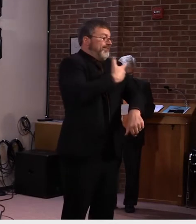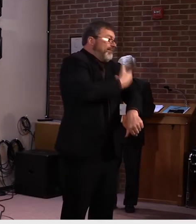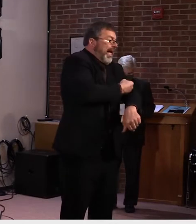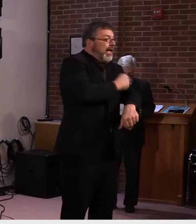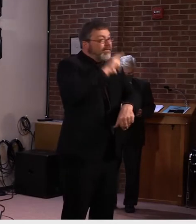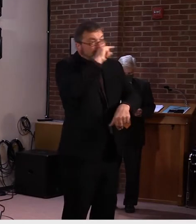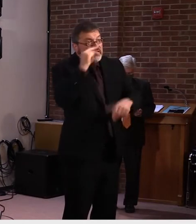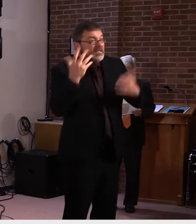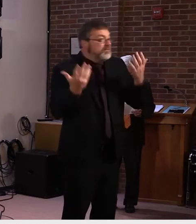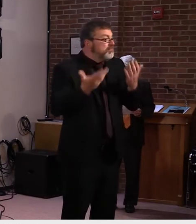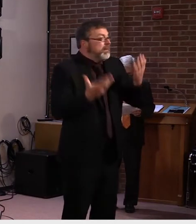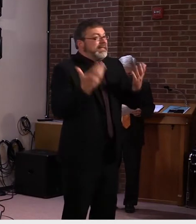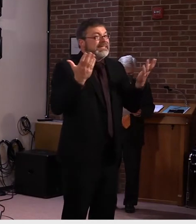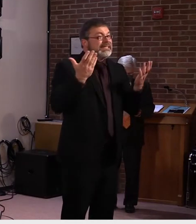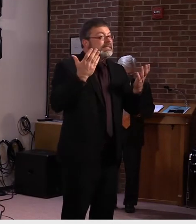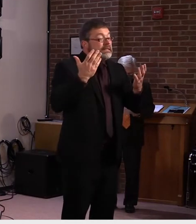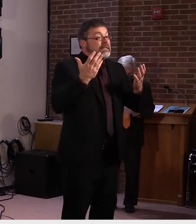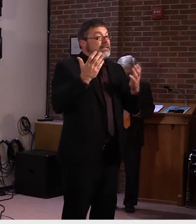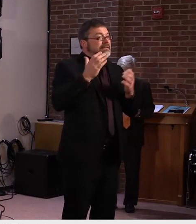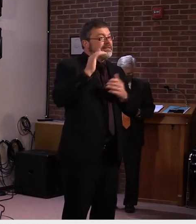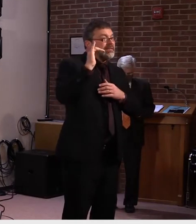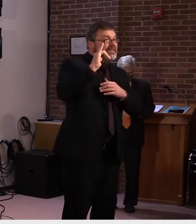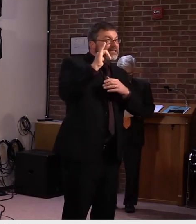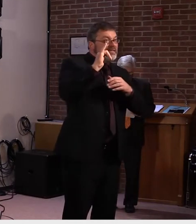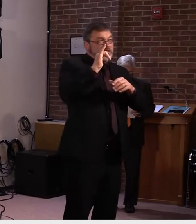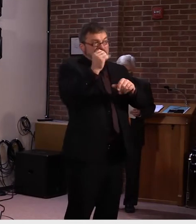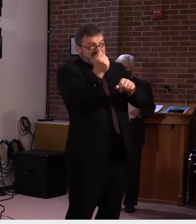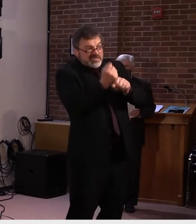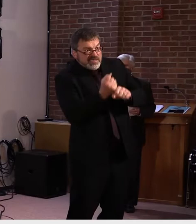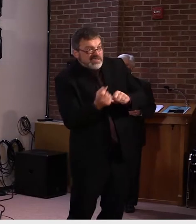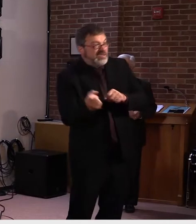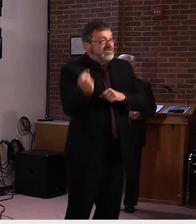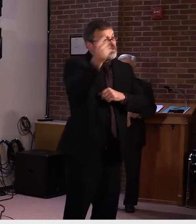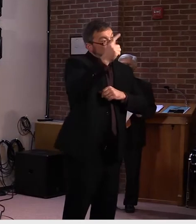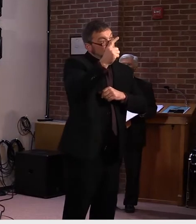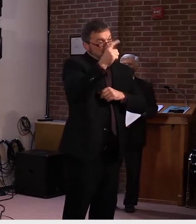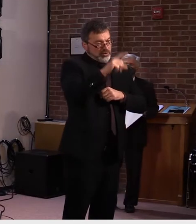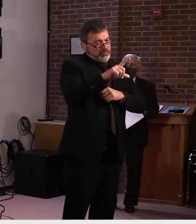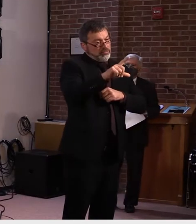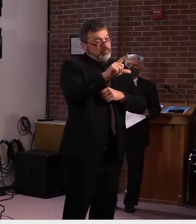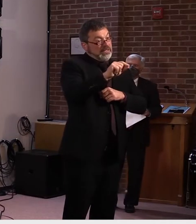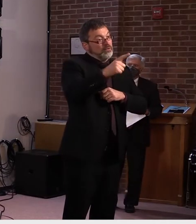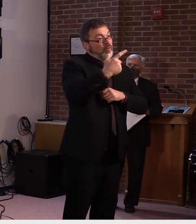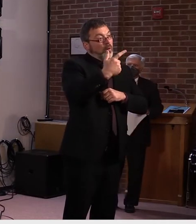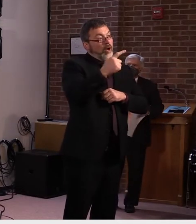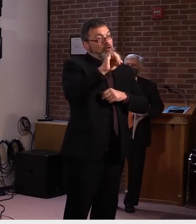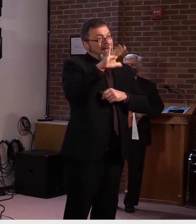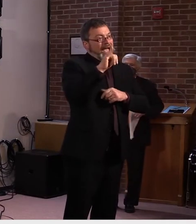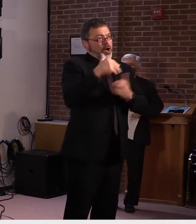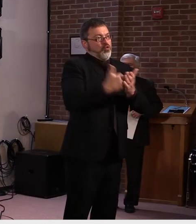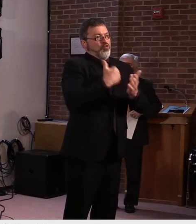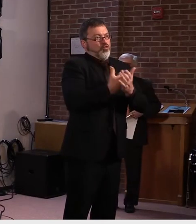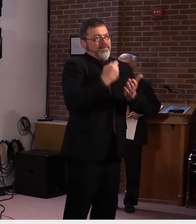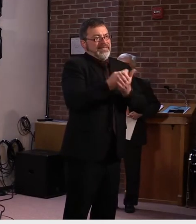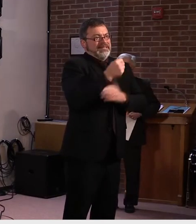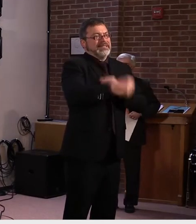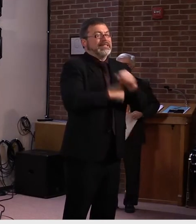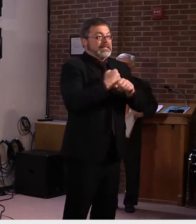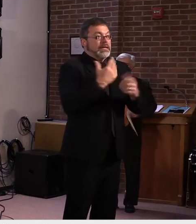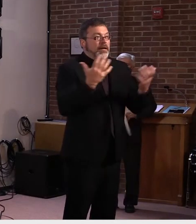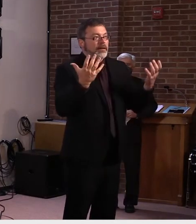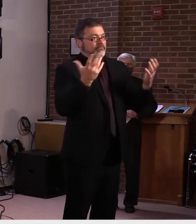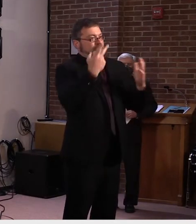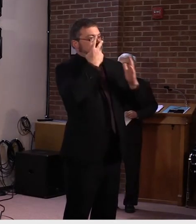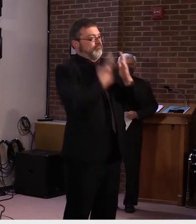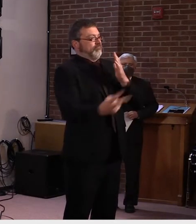2021 could be a much bigger challenge, in part because of the one-time nature of the support from Washington, but